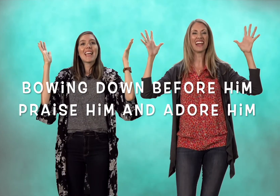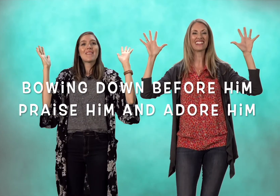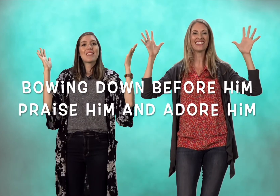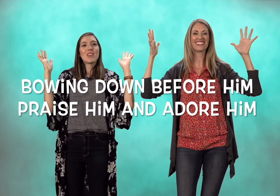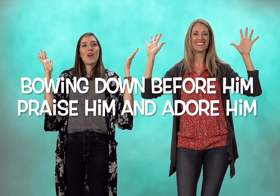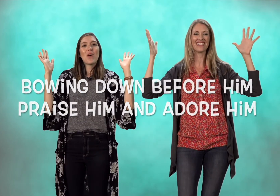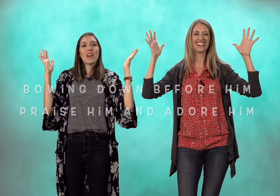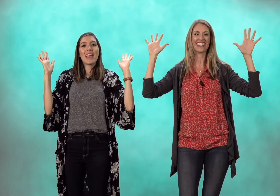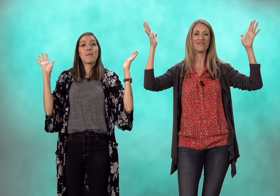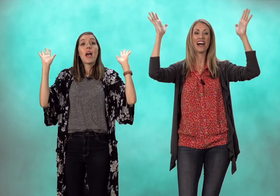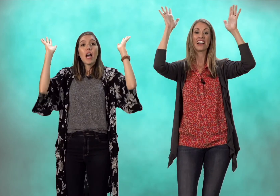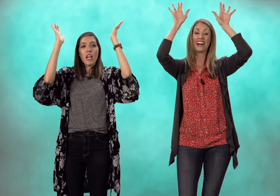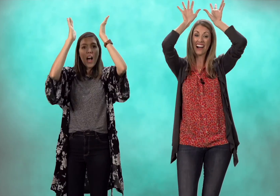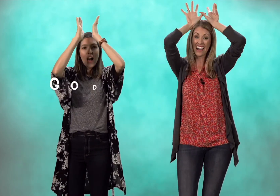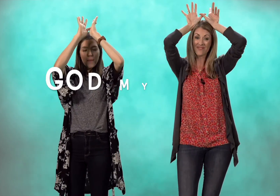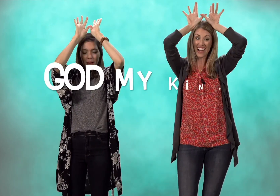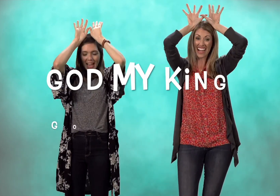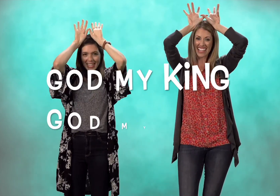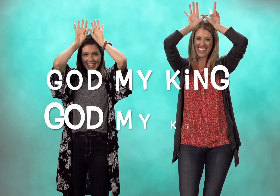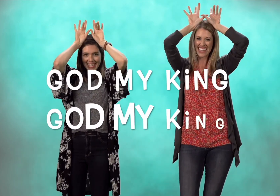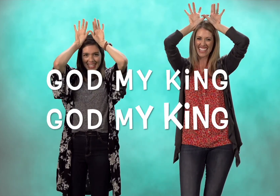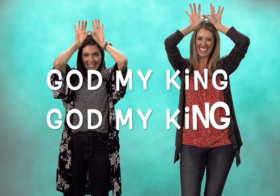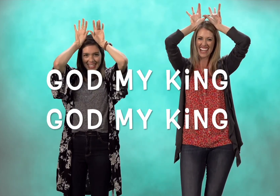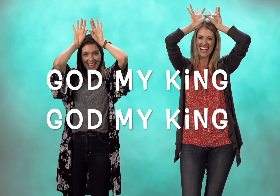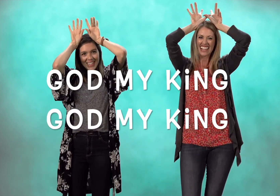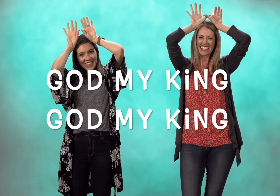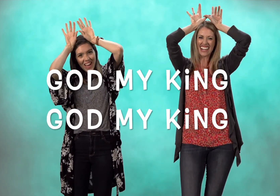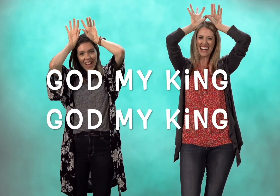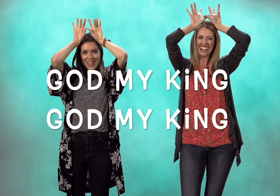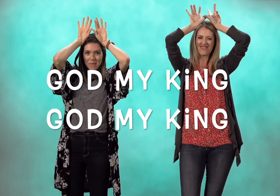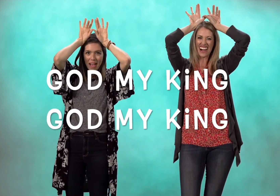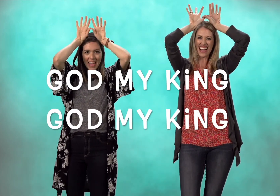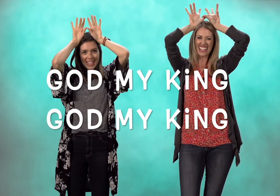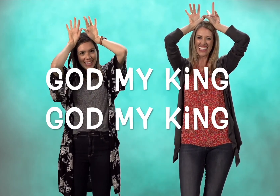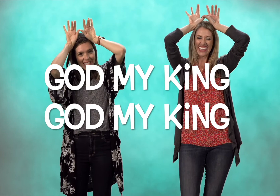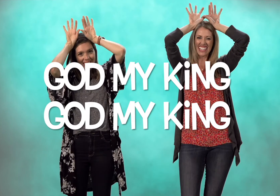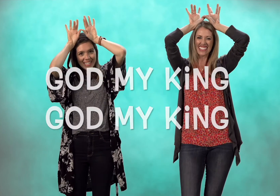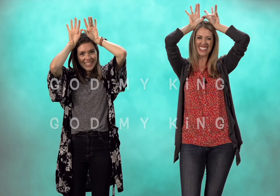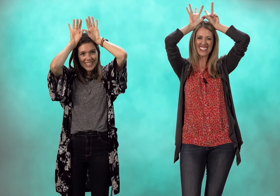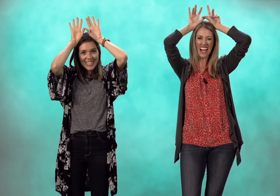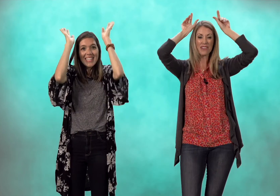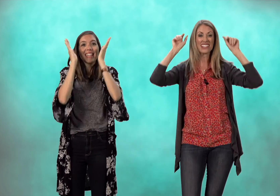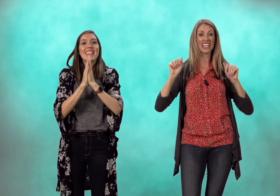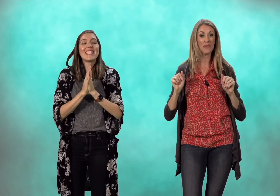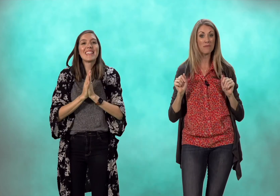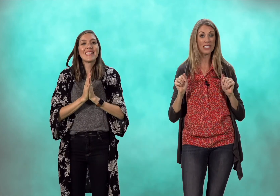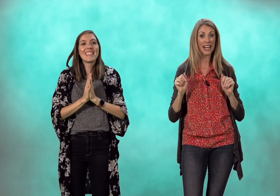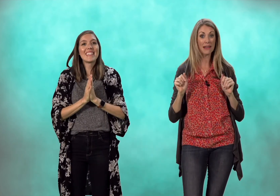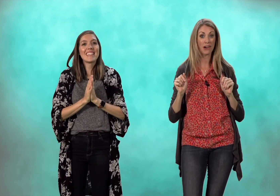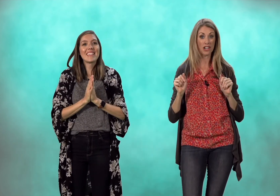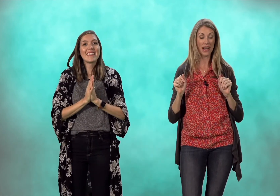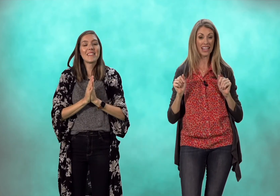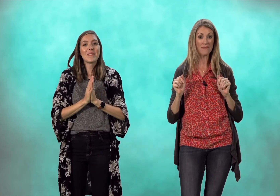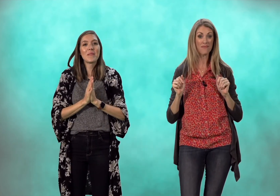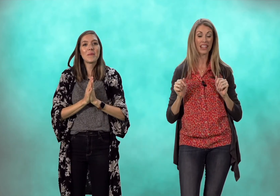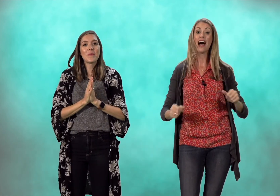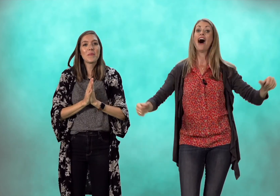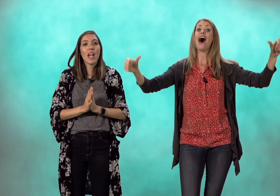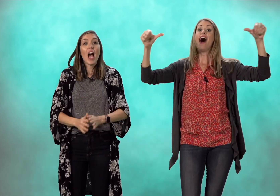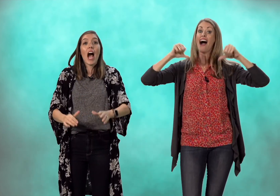adore him god my king god my king good job let's sing it one more time are you ready i